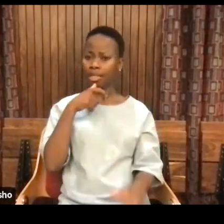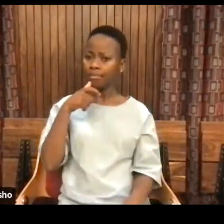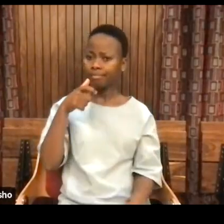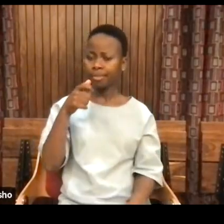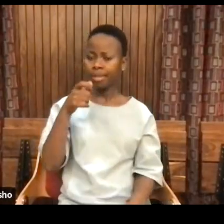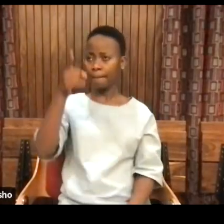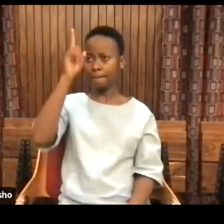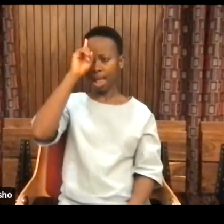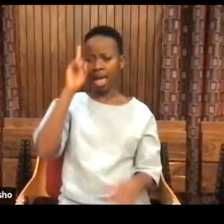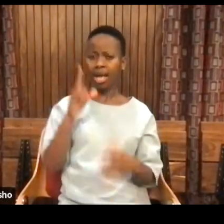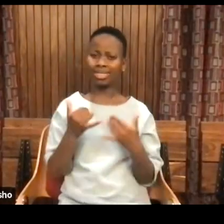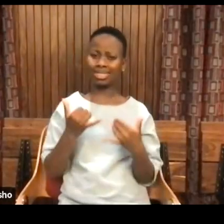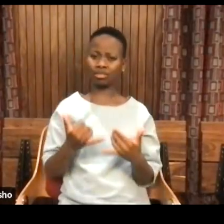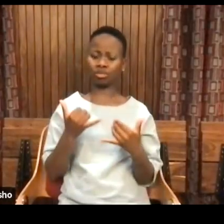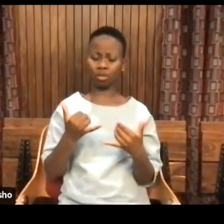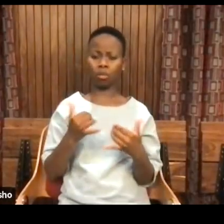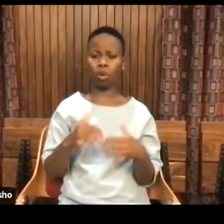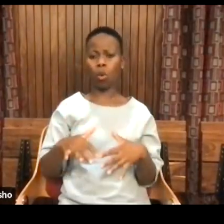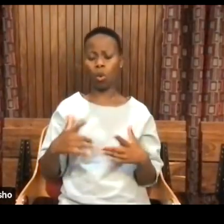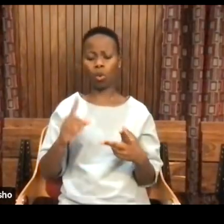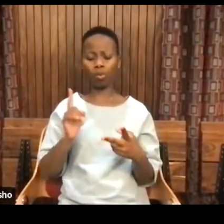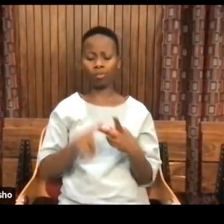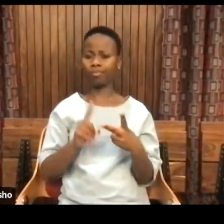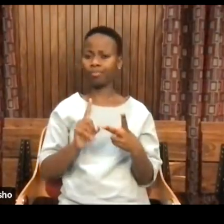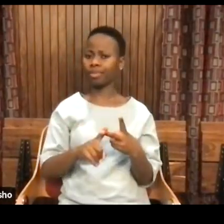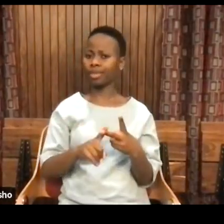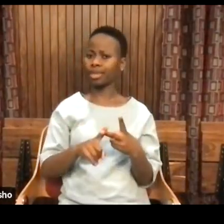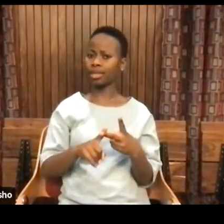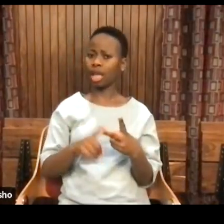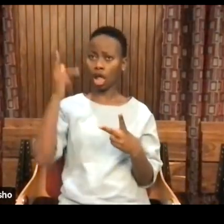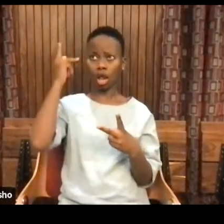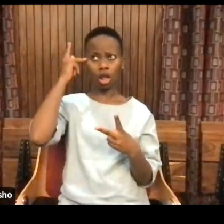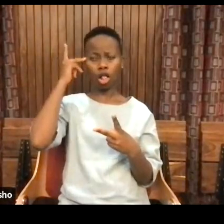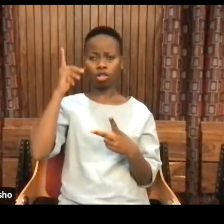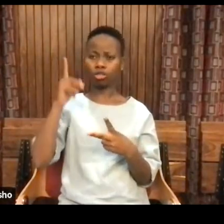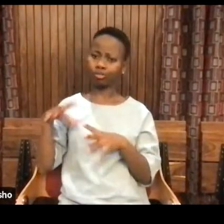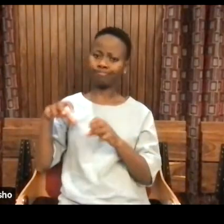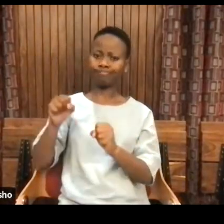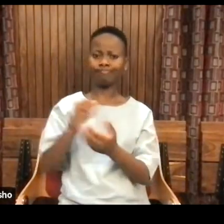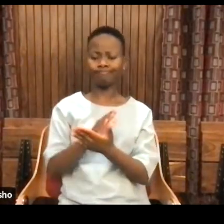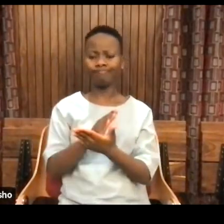Existentialism or Decolonizing Knowledge, okay?